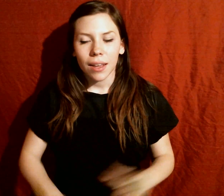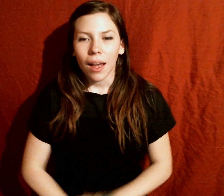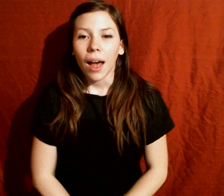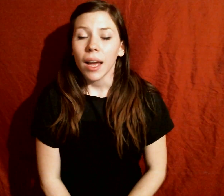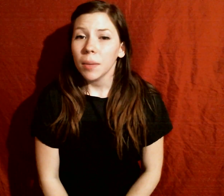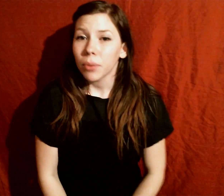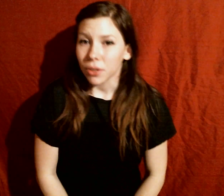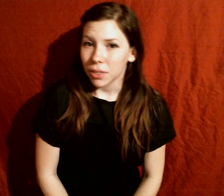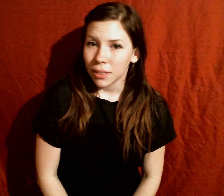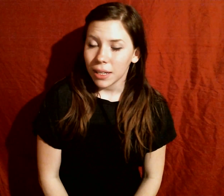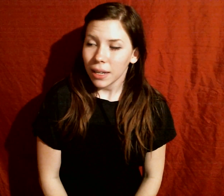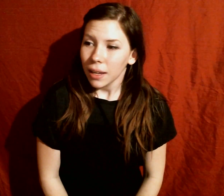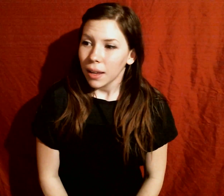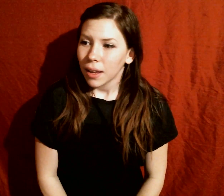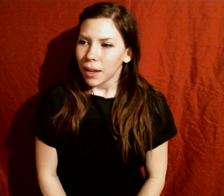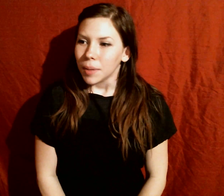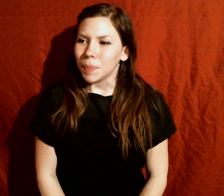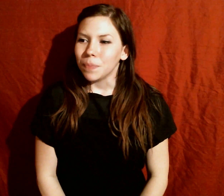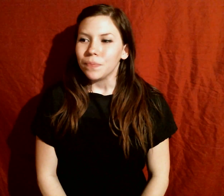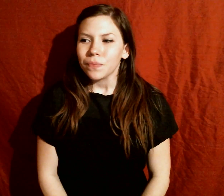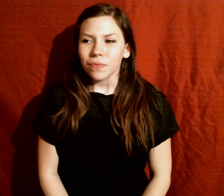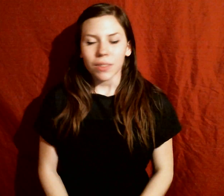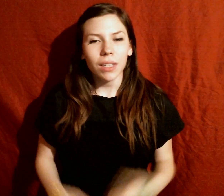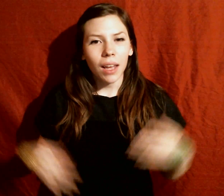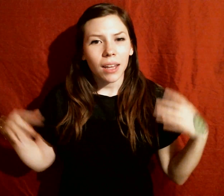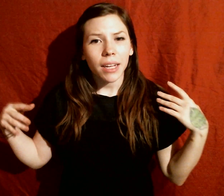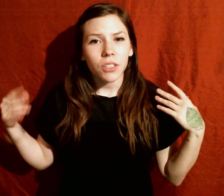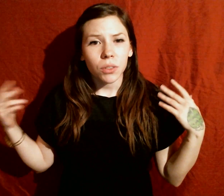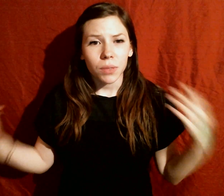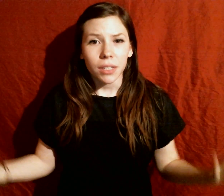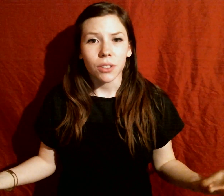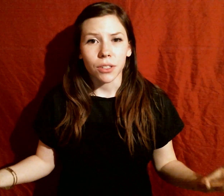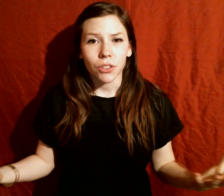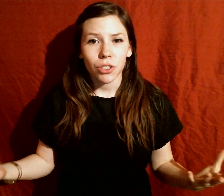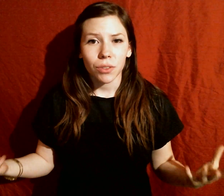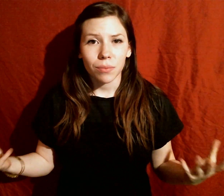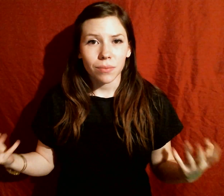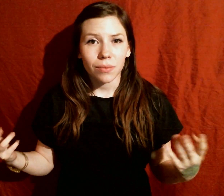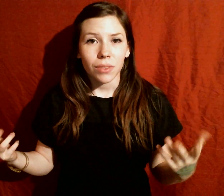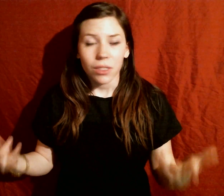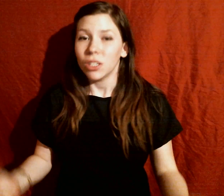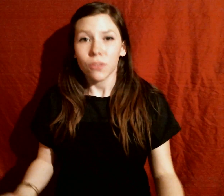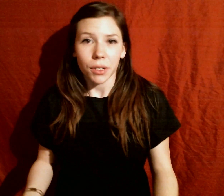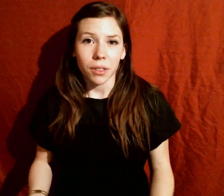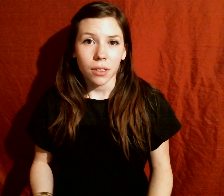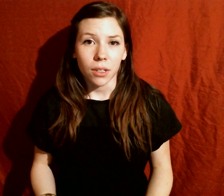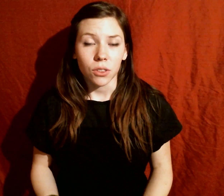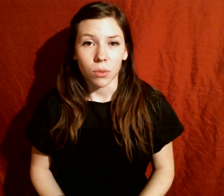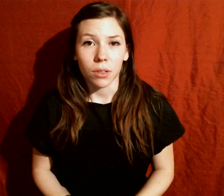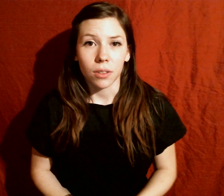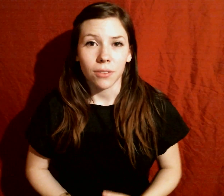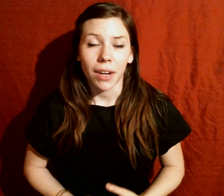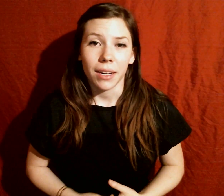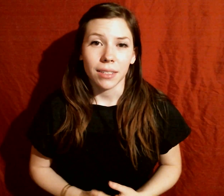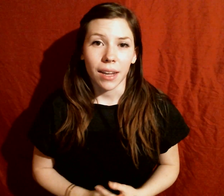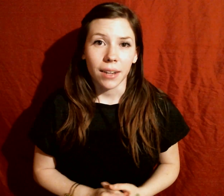I personally um I like to research different historical fighting styles